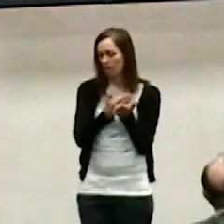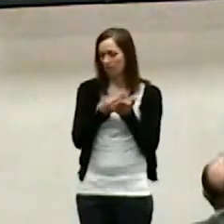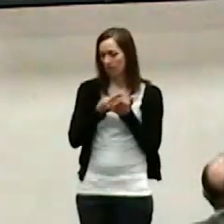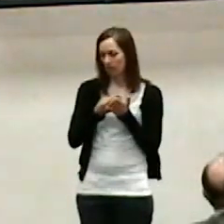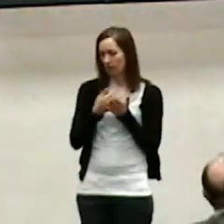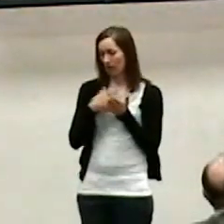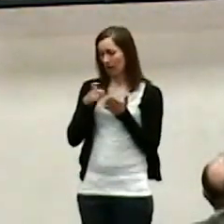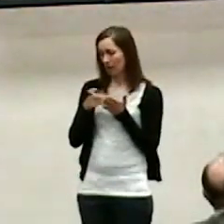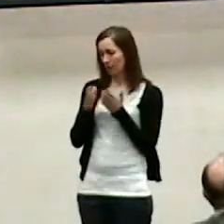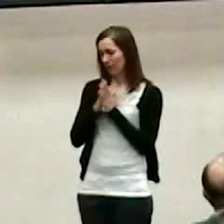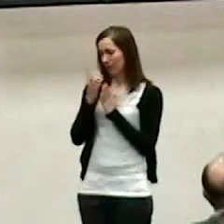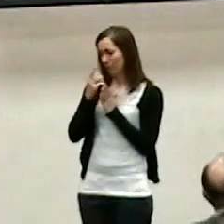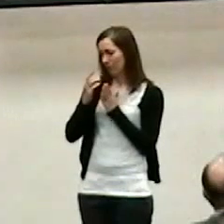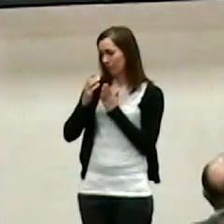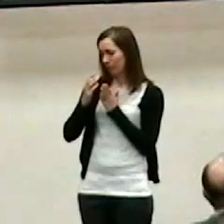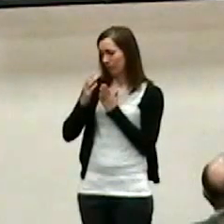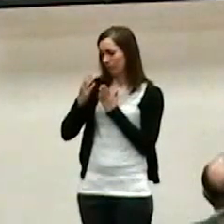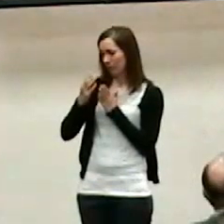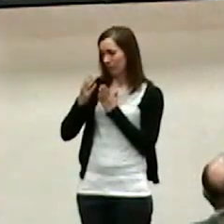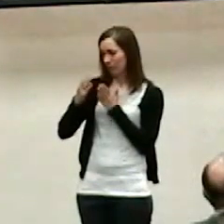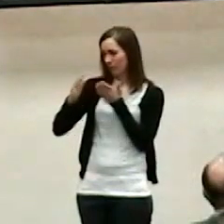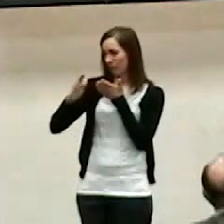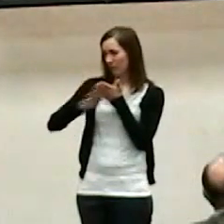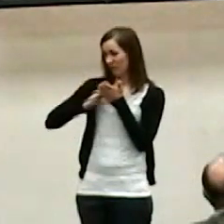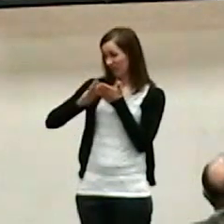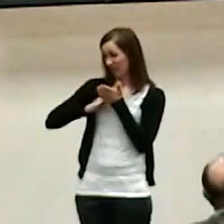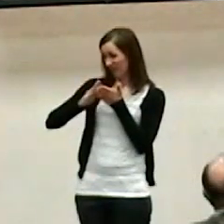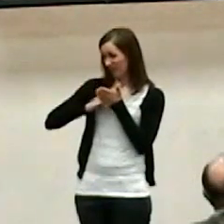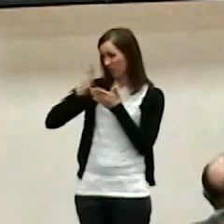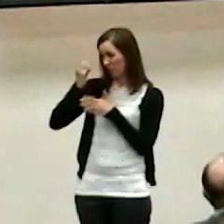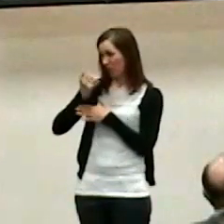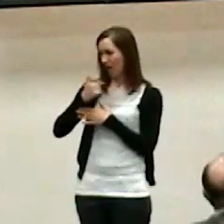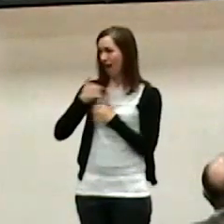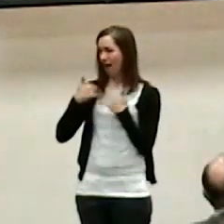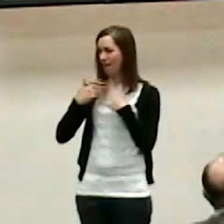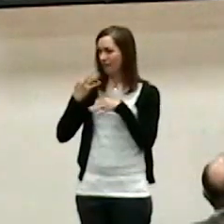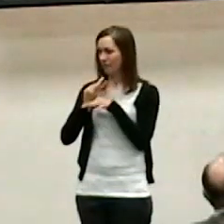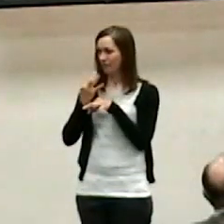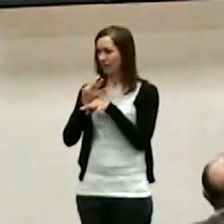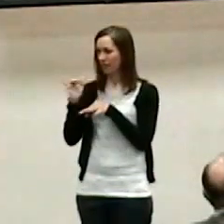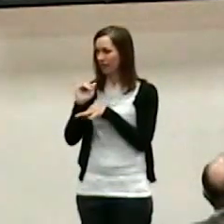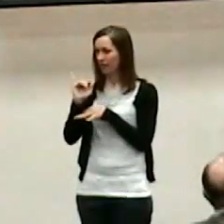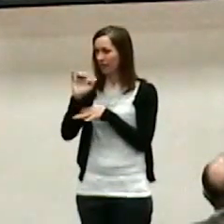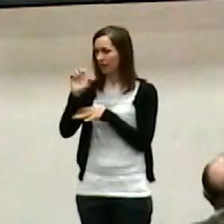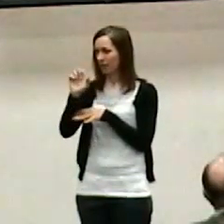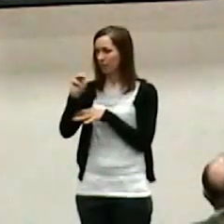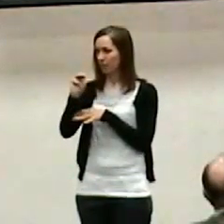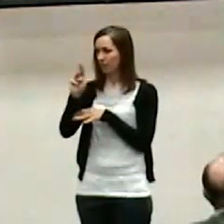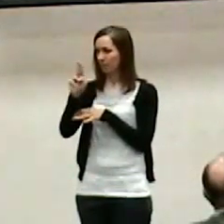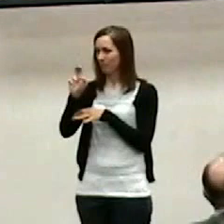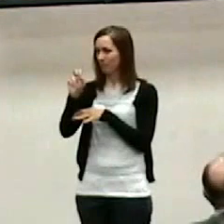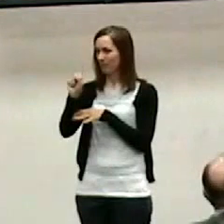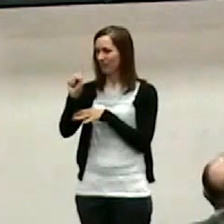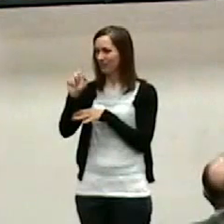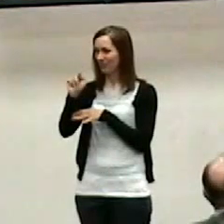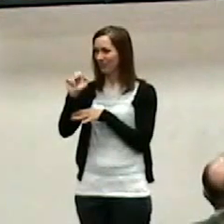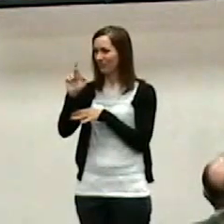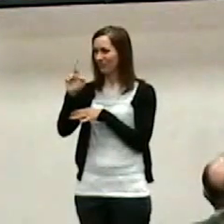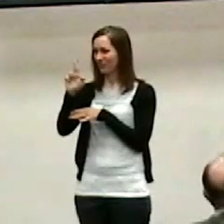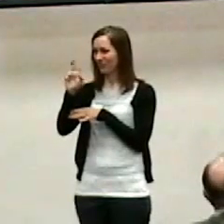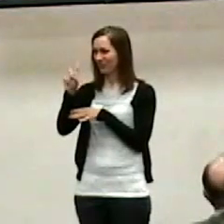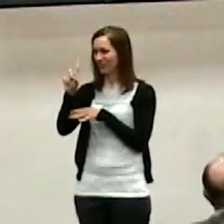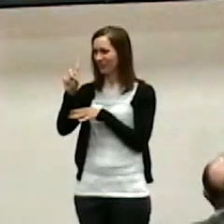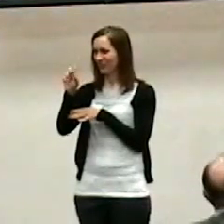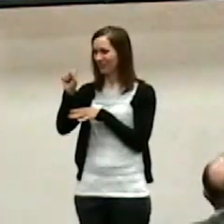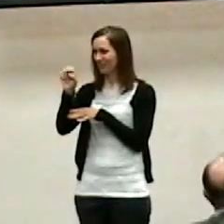because my faith was a mustard seed with the faith of a mustard seed what can